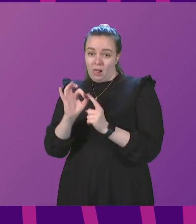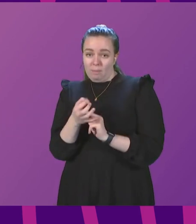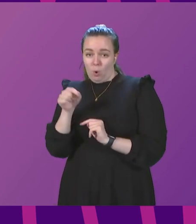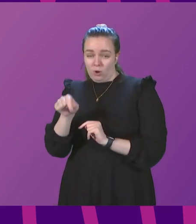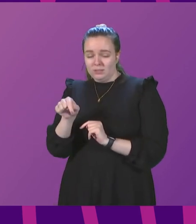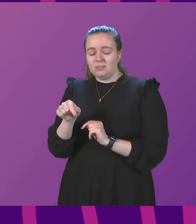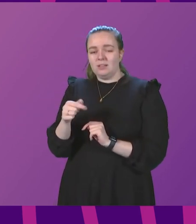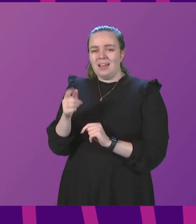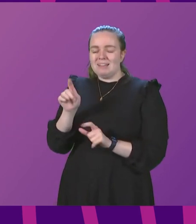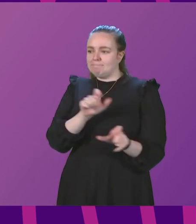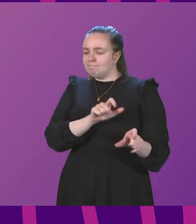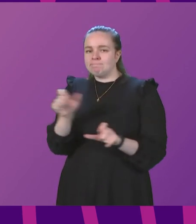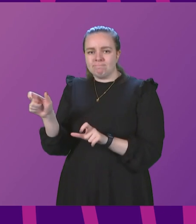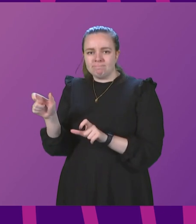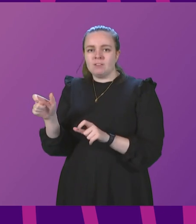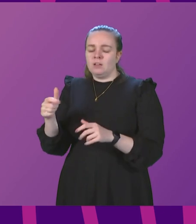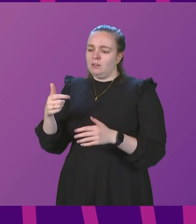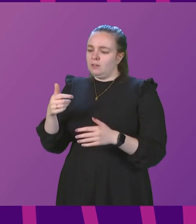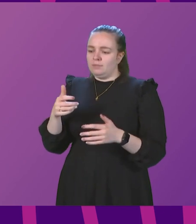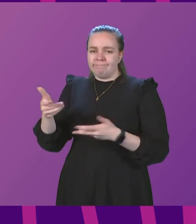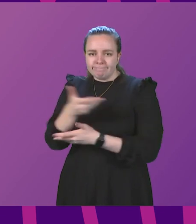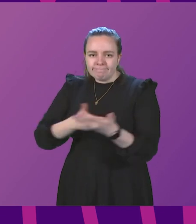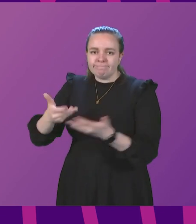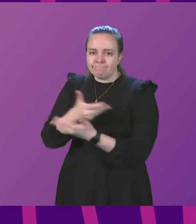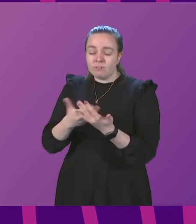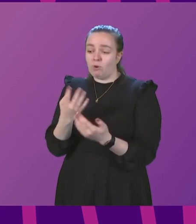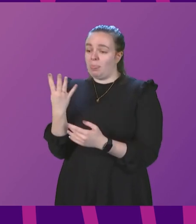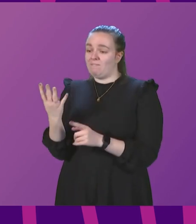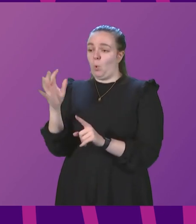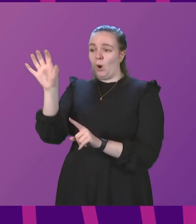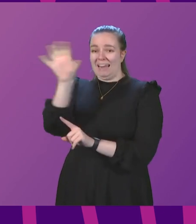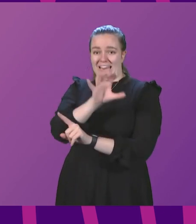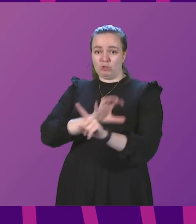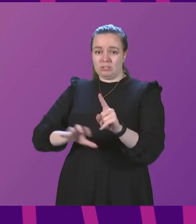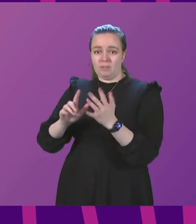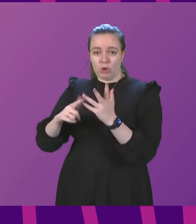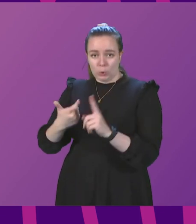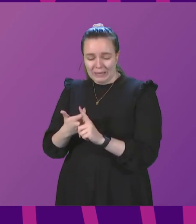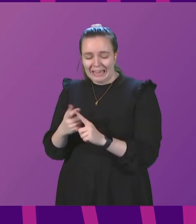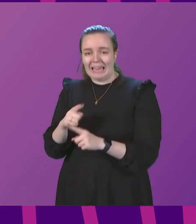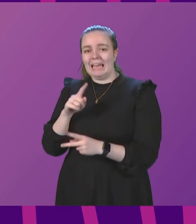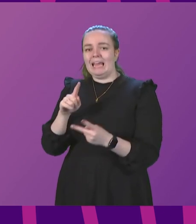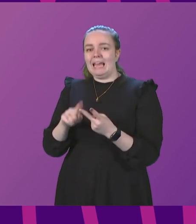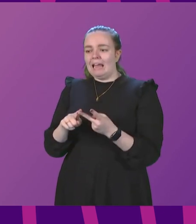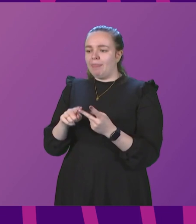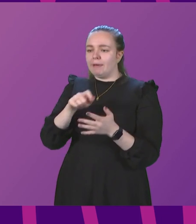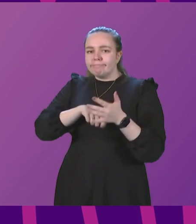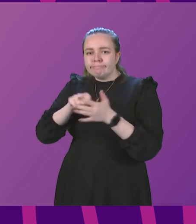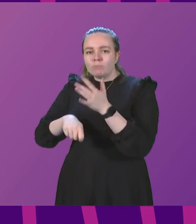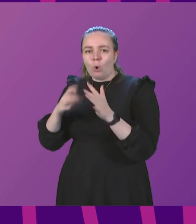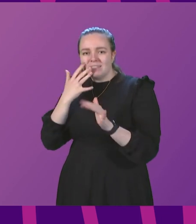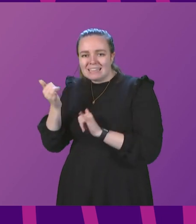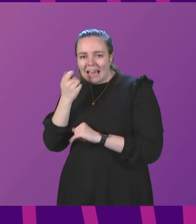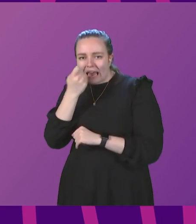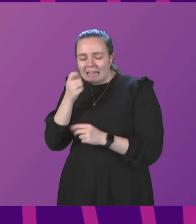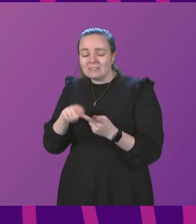it remains a matter of ongoing discussion between the four nations of the UK, the procurement of these tests, and whether, as I